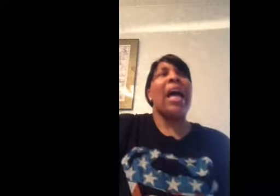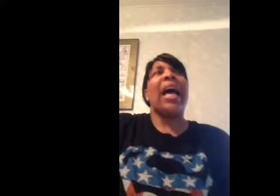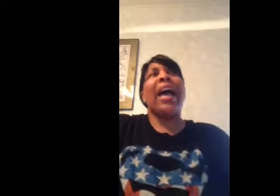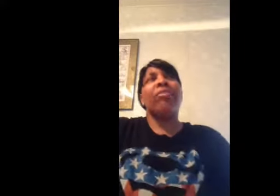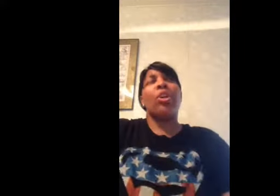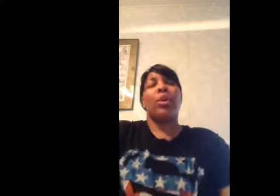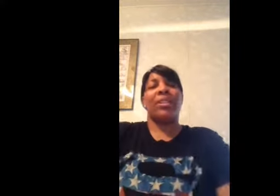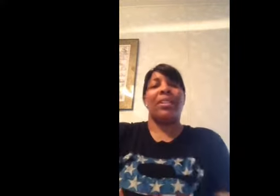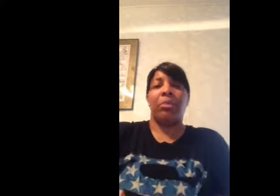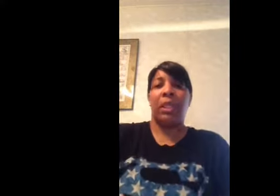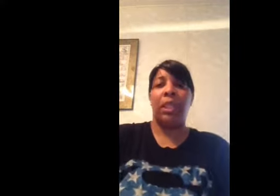I've noticed something.